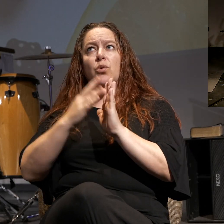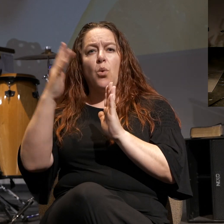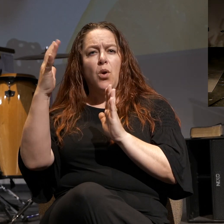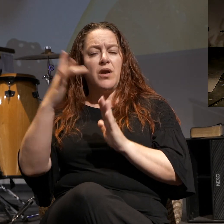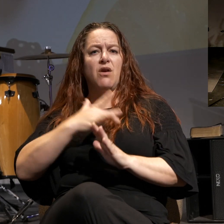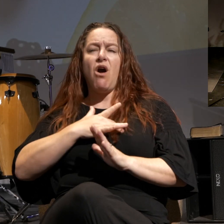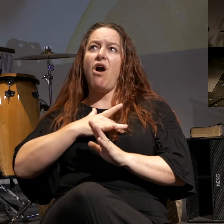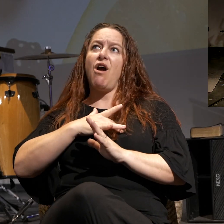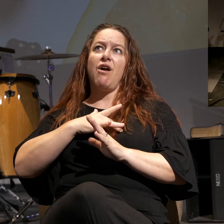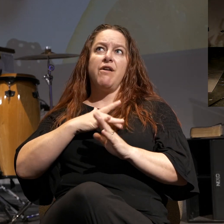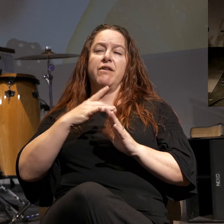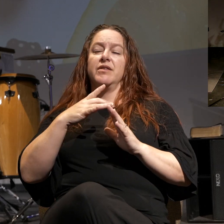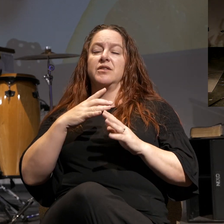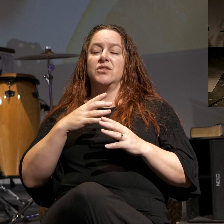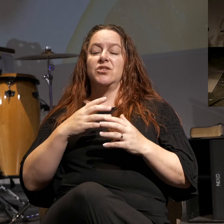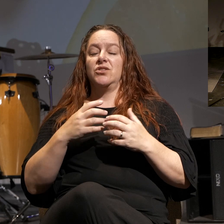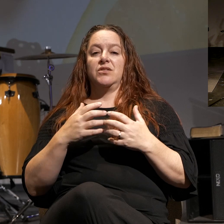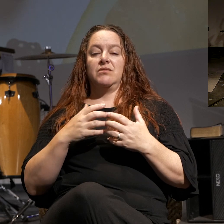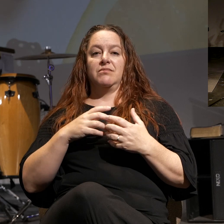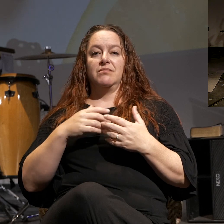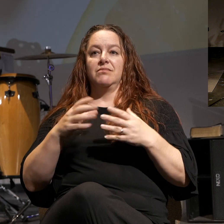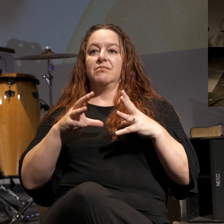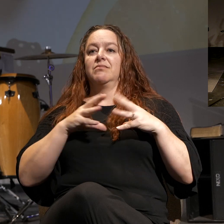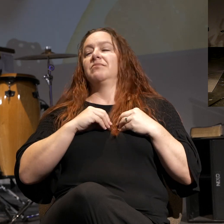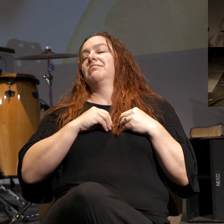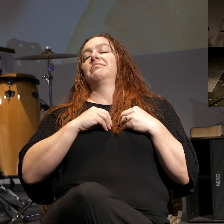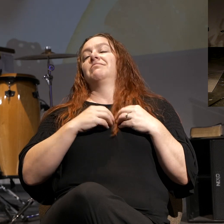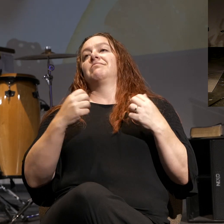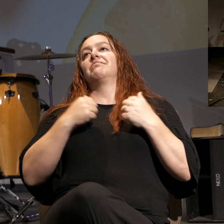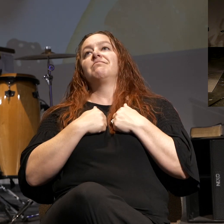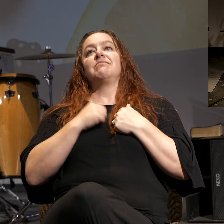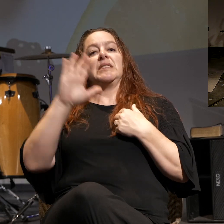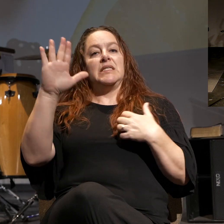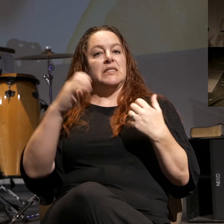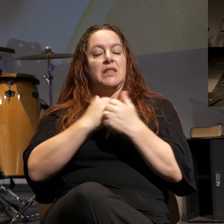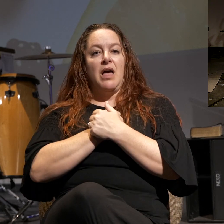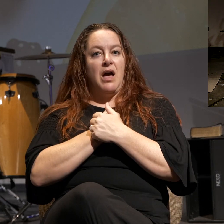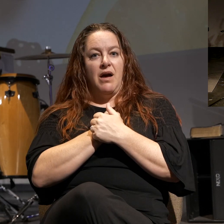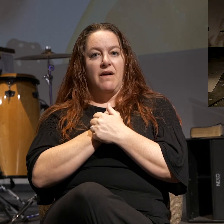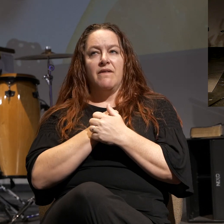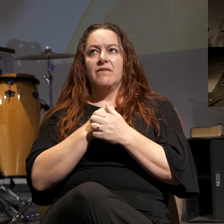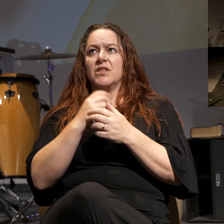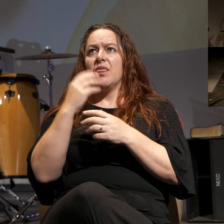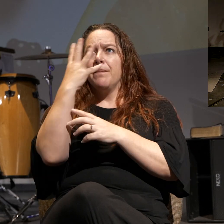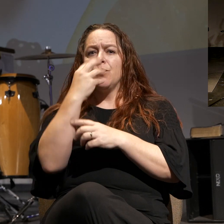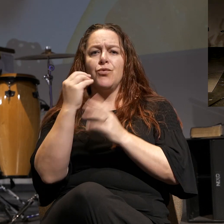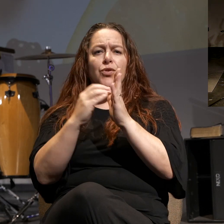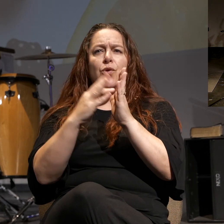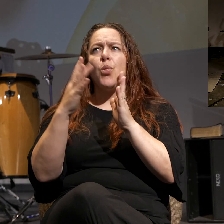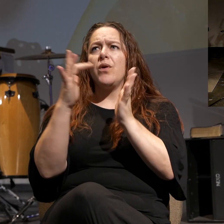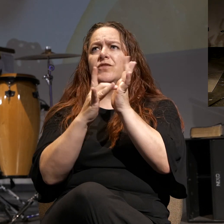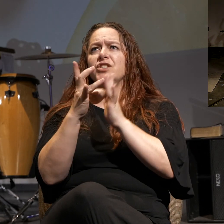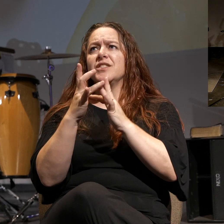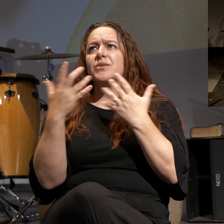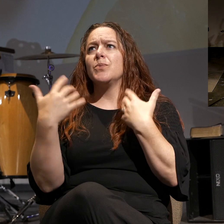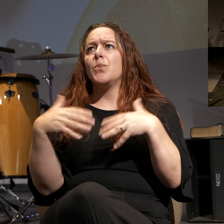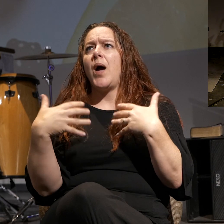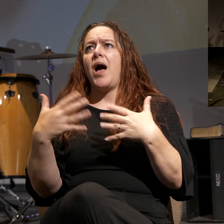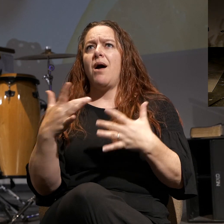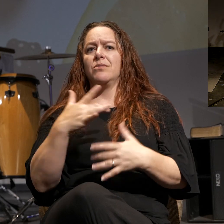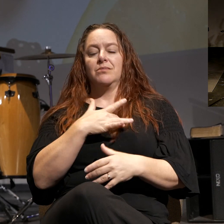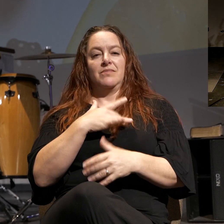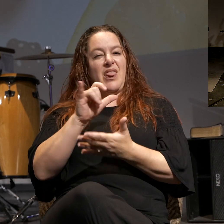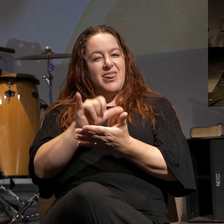is ravished by his love. You are smitten by the beauty and the glory of who Jesus is. See, that's the work of the gospel.